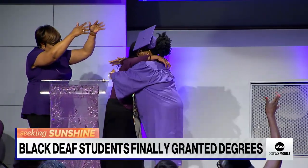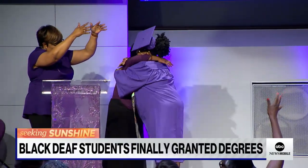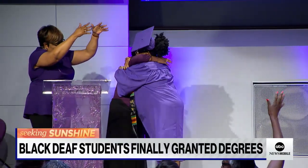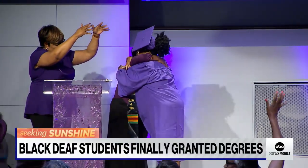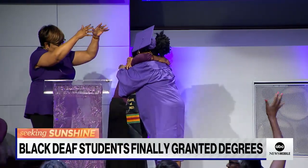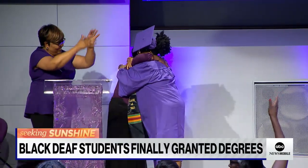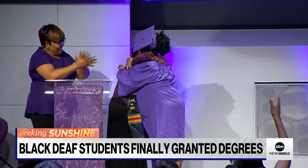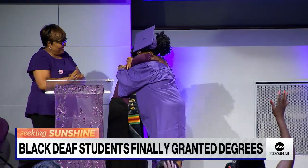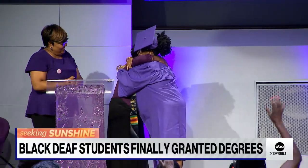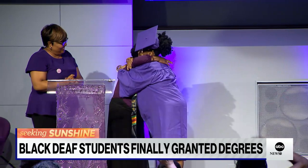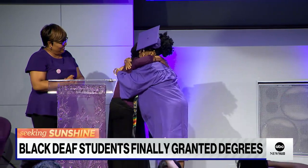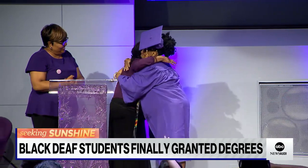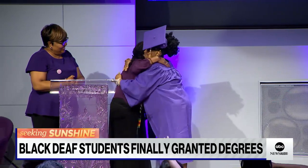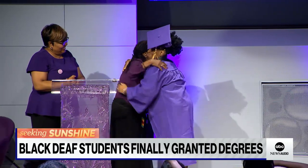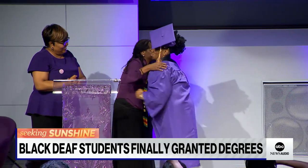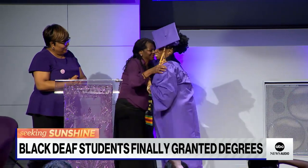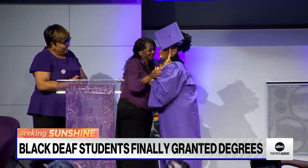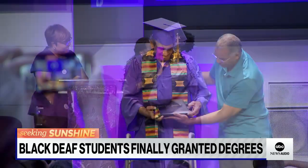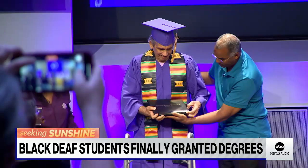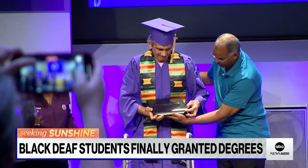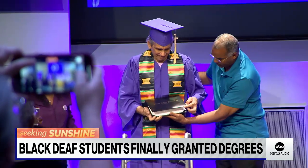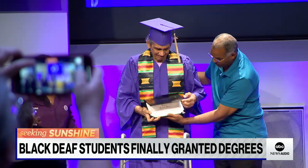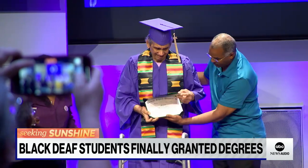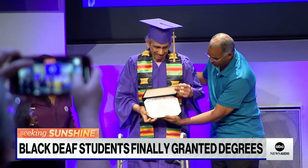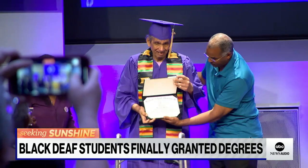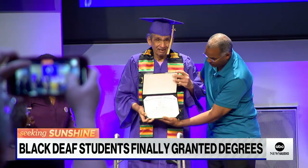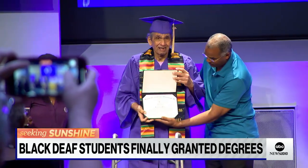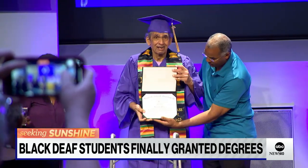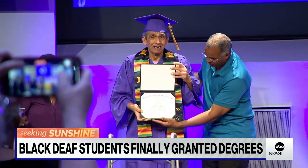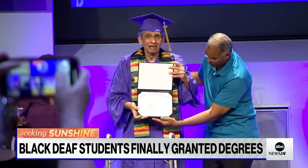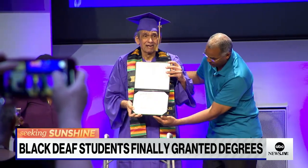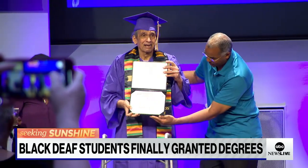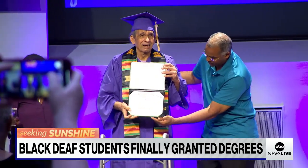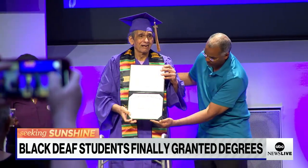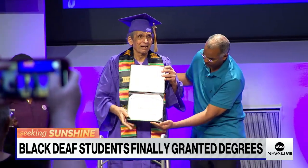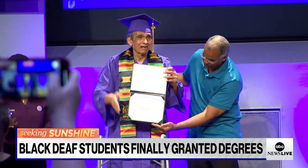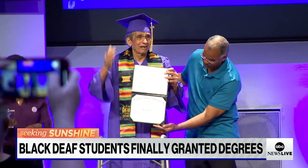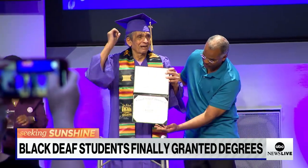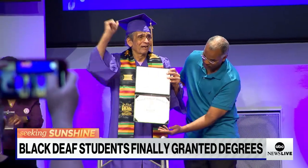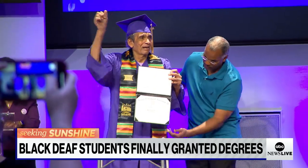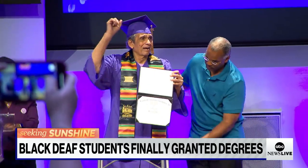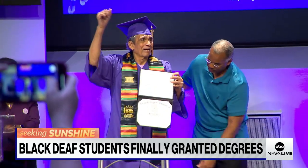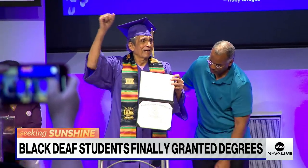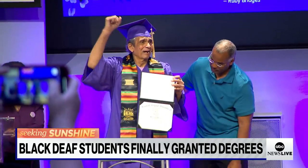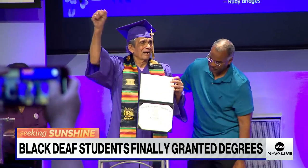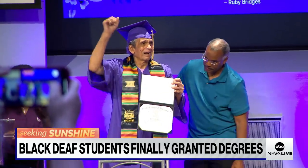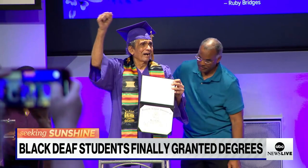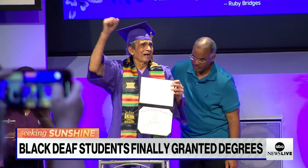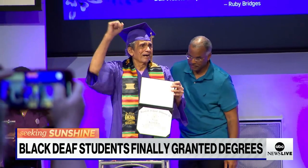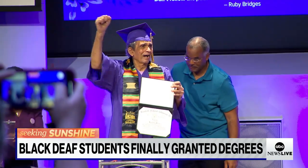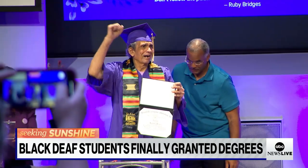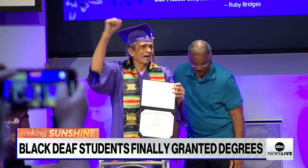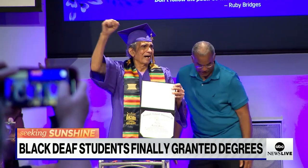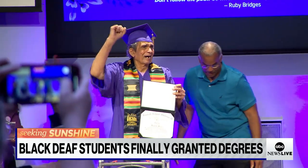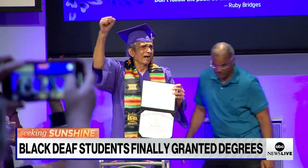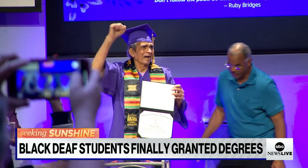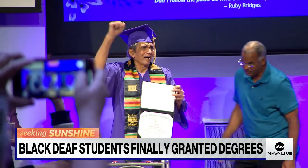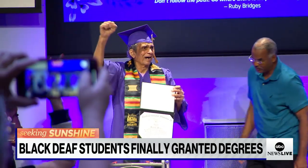graduate, never receiving an official diploma. The moment finally coming to life, as Kenneth and the families of 23 other students